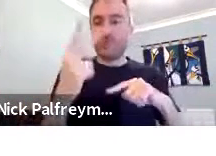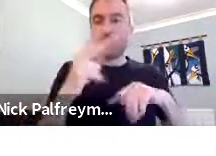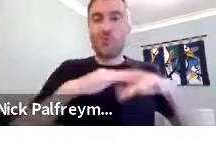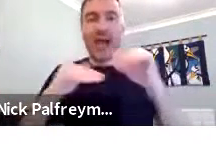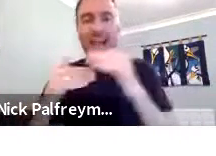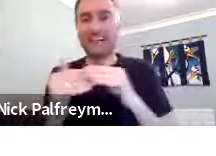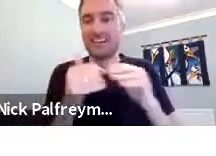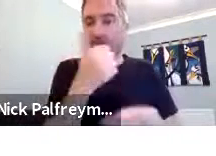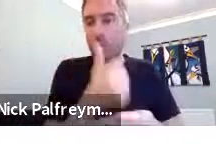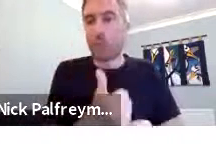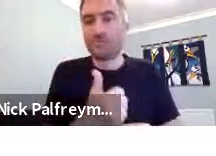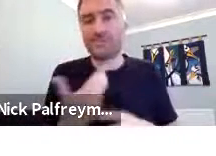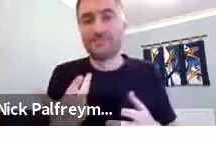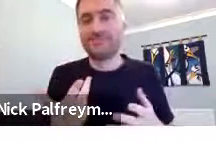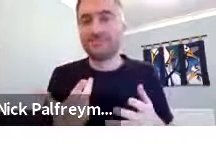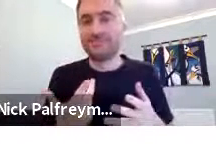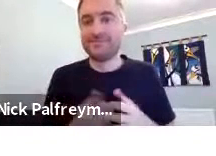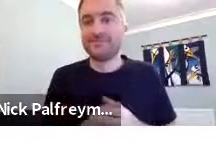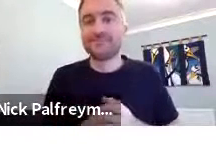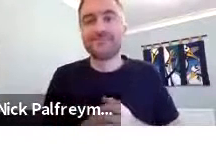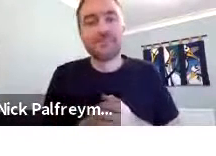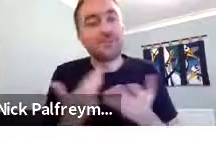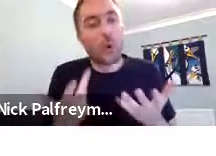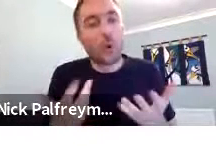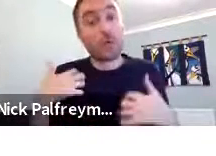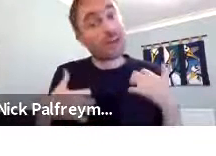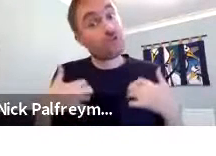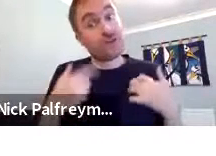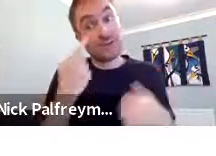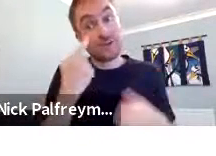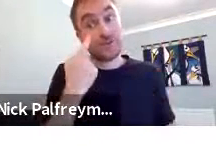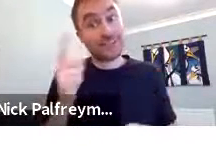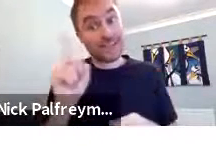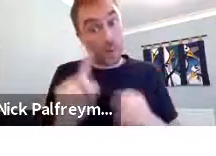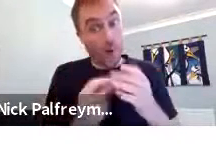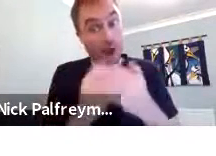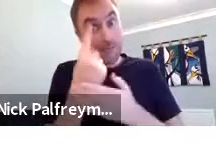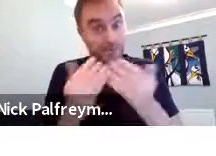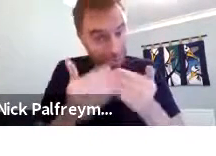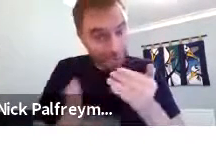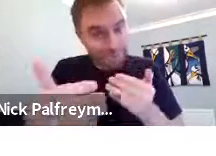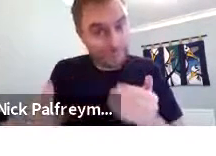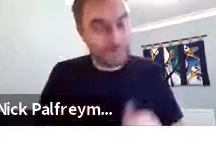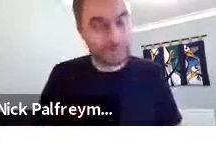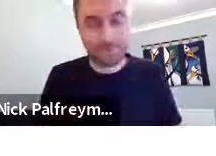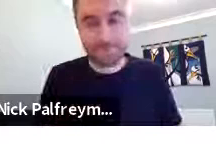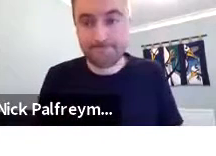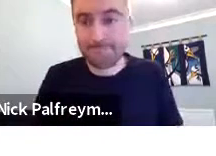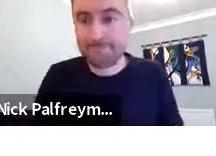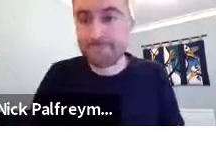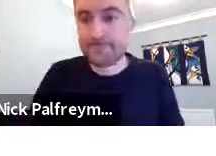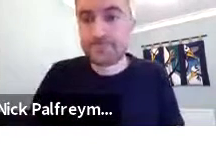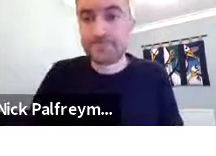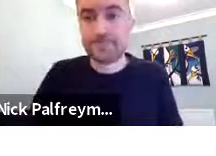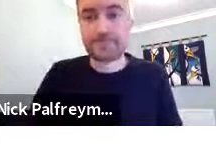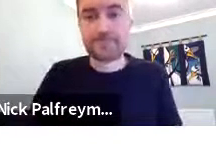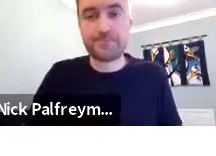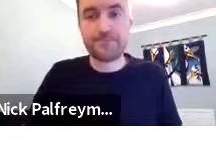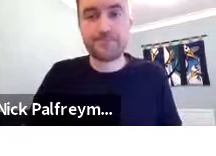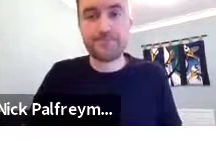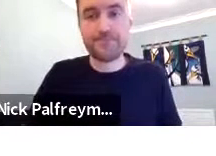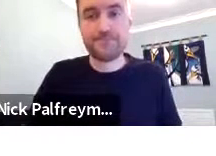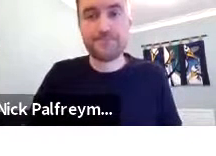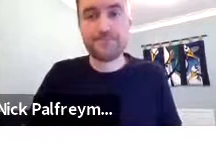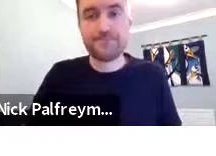And they may well say, well, we don't want ASL. We want to go back to using Basindo. So, it'll be quite interesting to observe what will happen over the